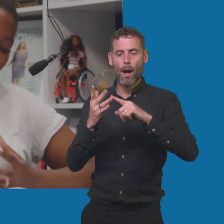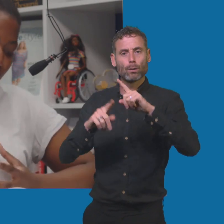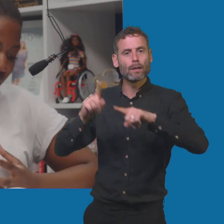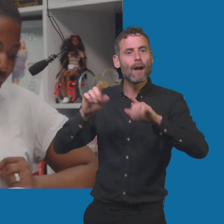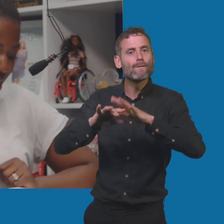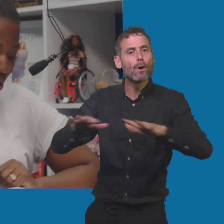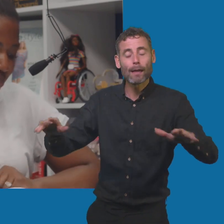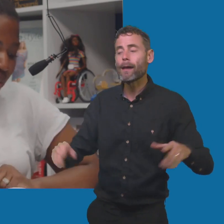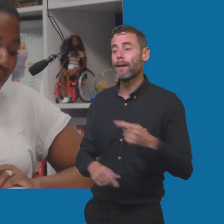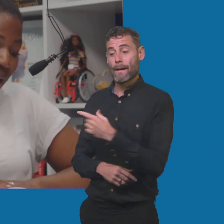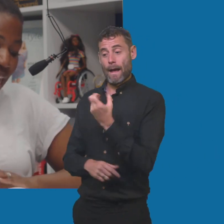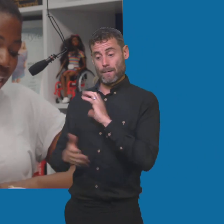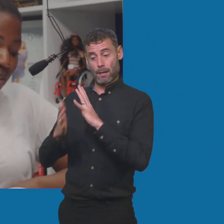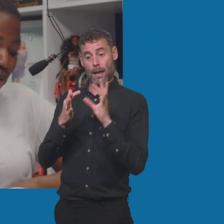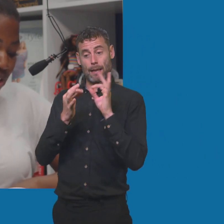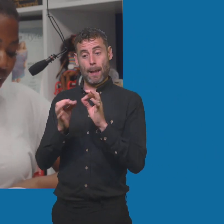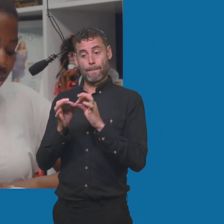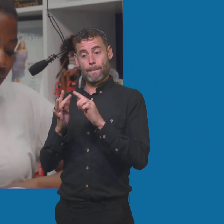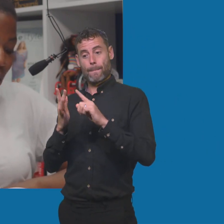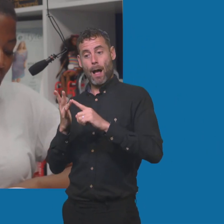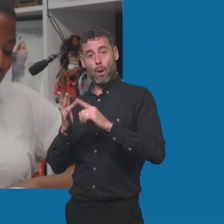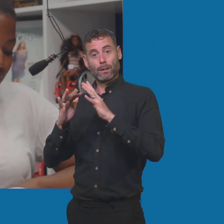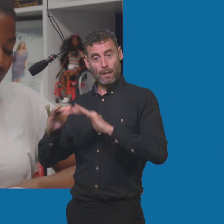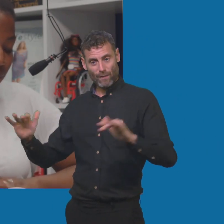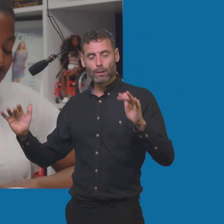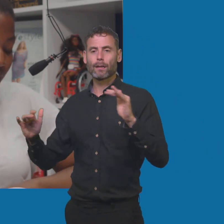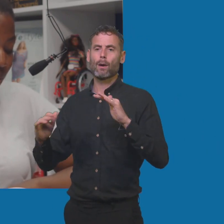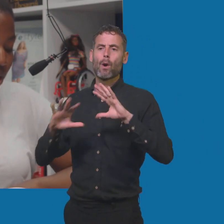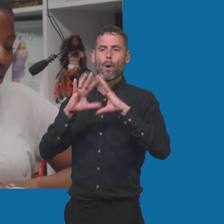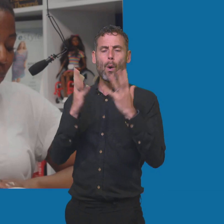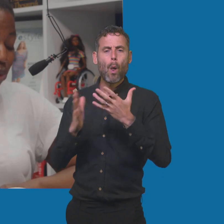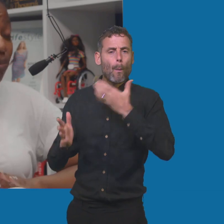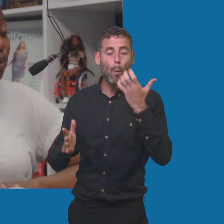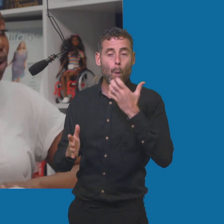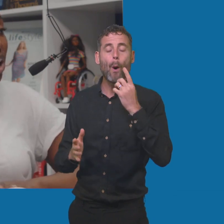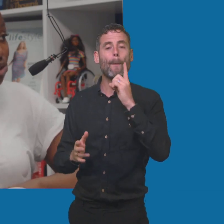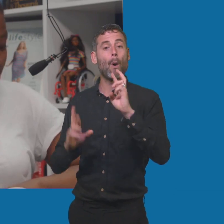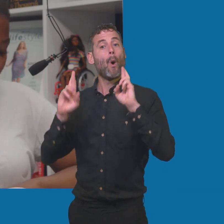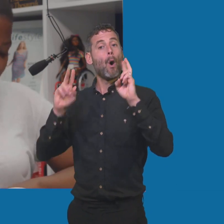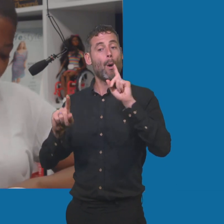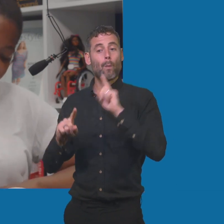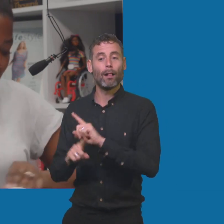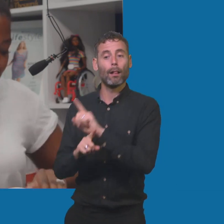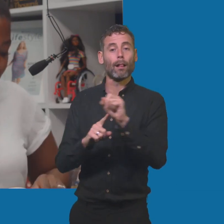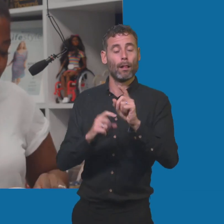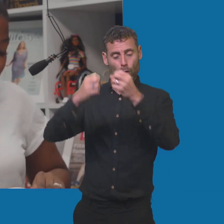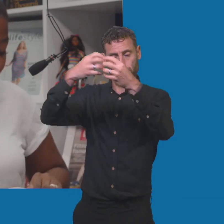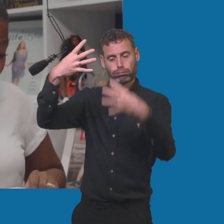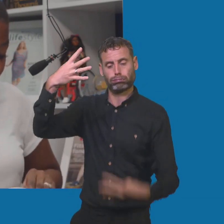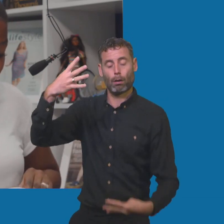global warming, etc. But by the end of the project, the team hopes that they would have developed more than 400 signs. So this will be themed